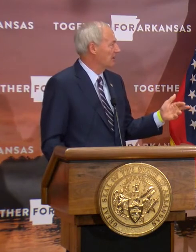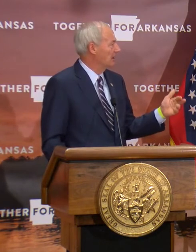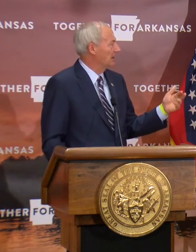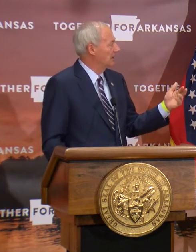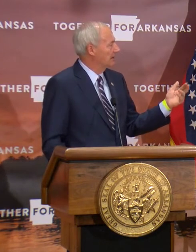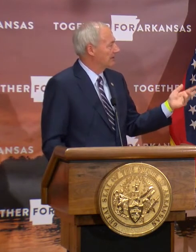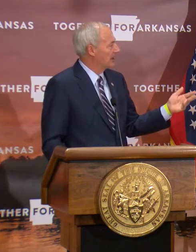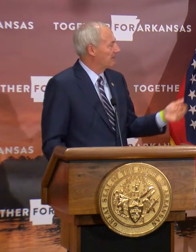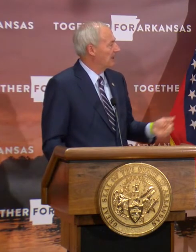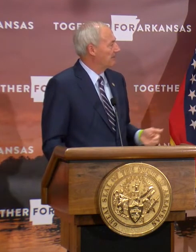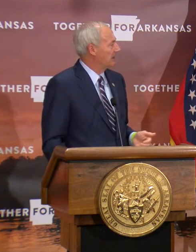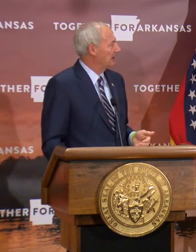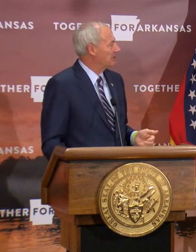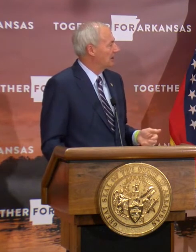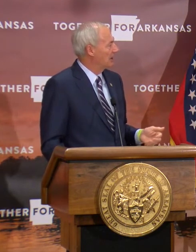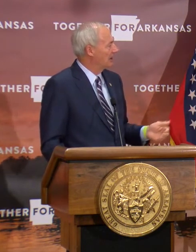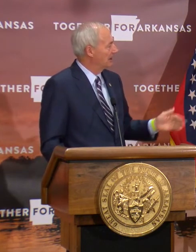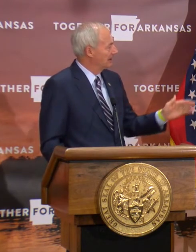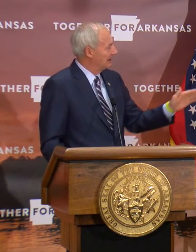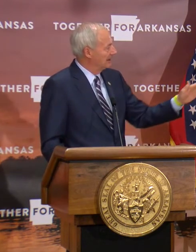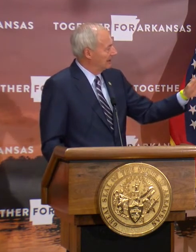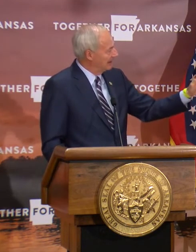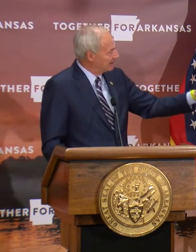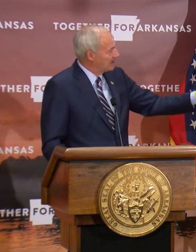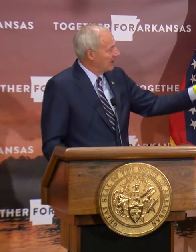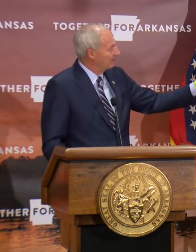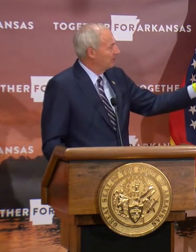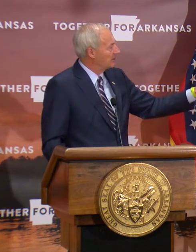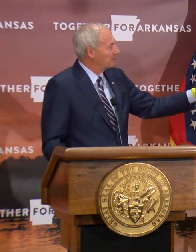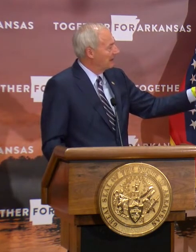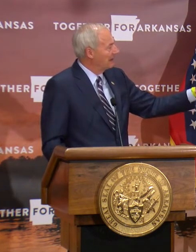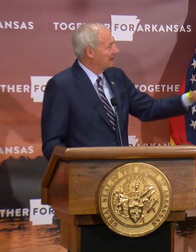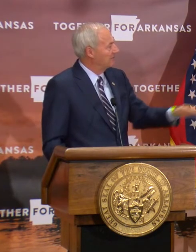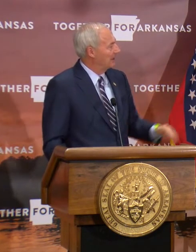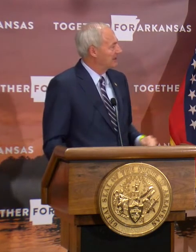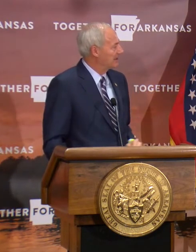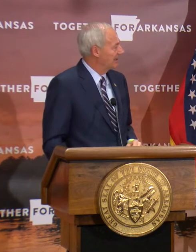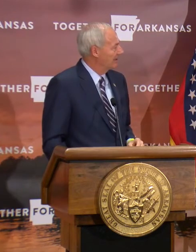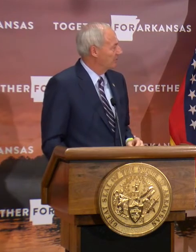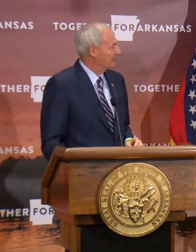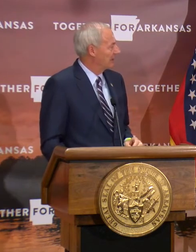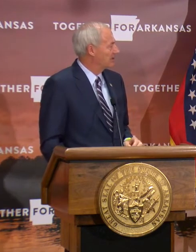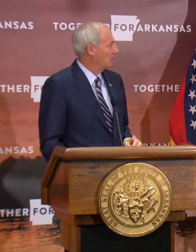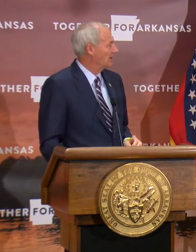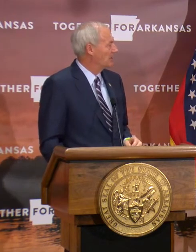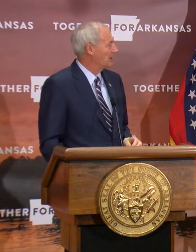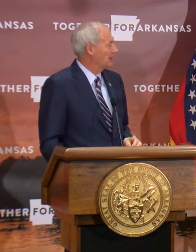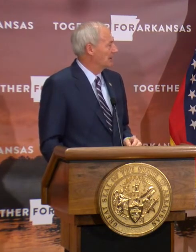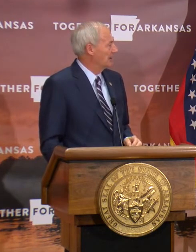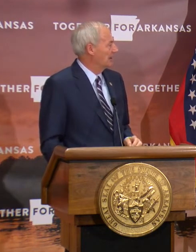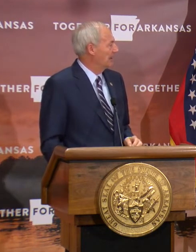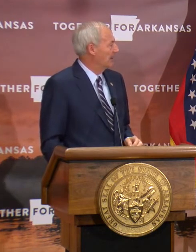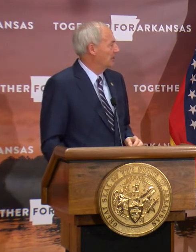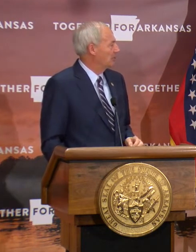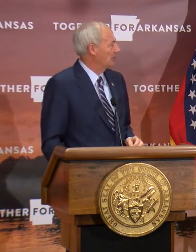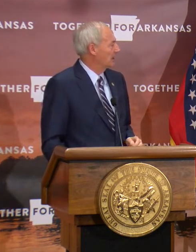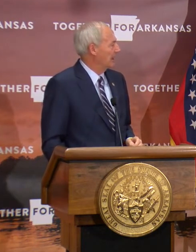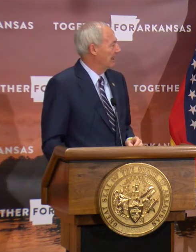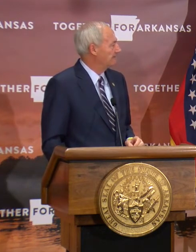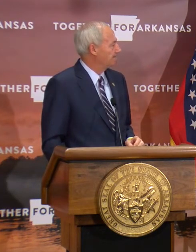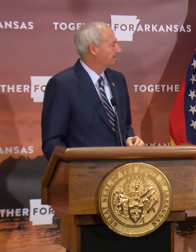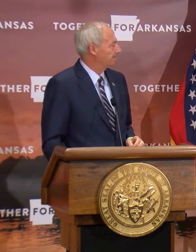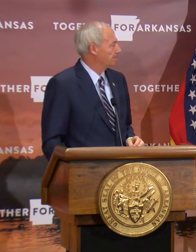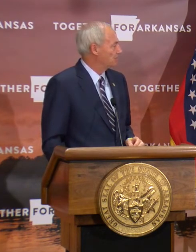Arkansas, another high population area. It's down from its peak, but we've got to watch it. You